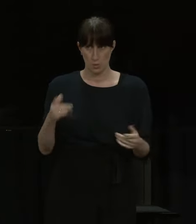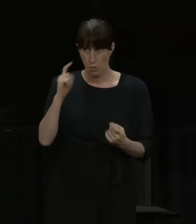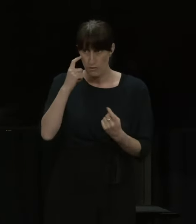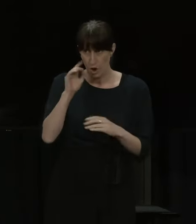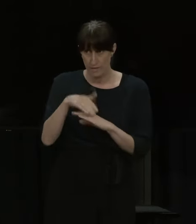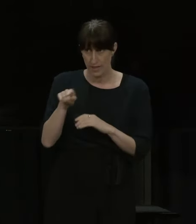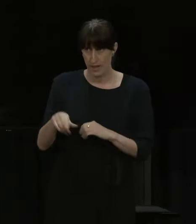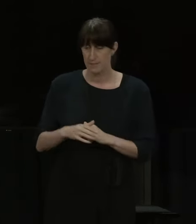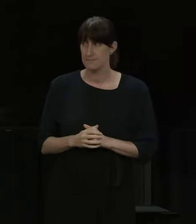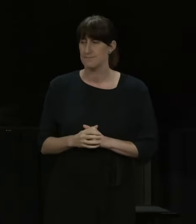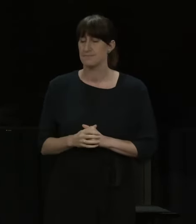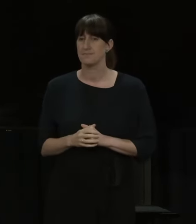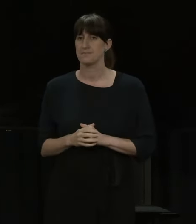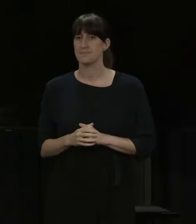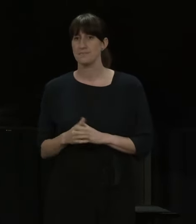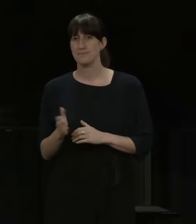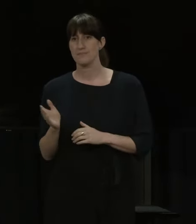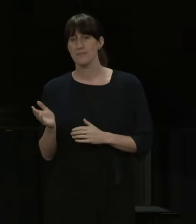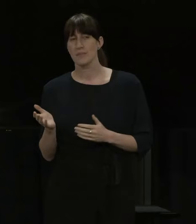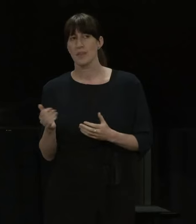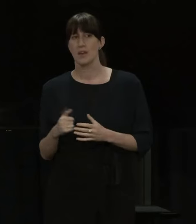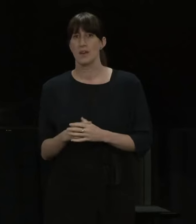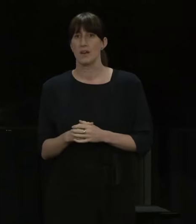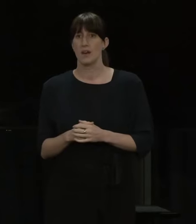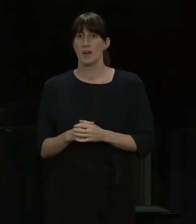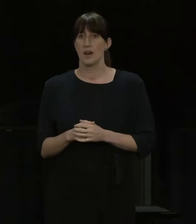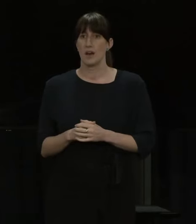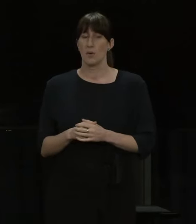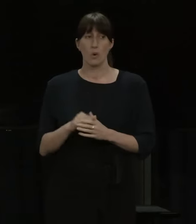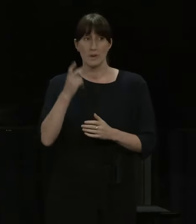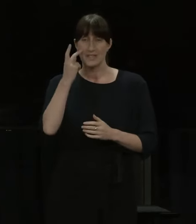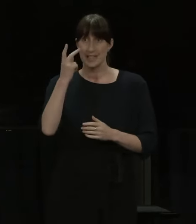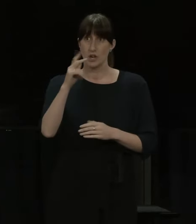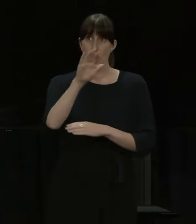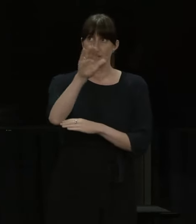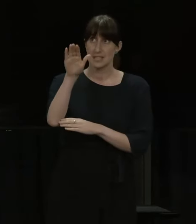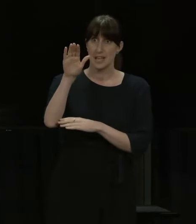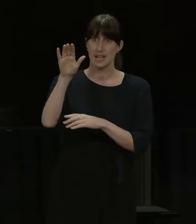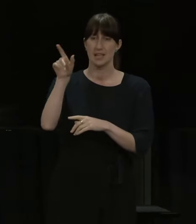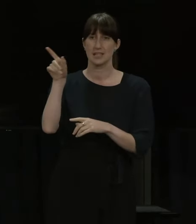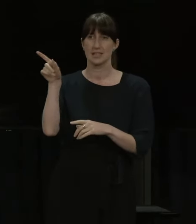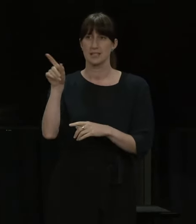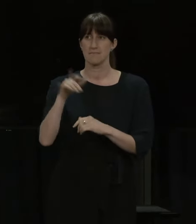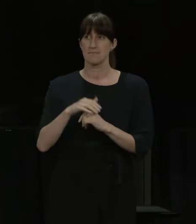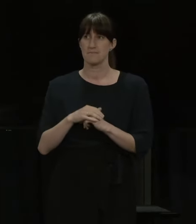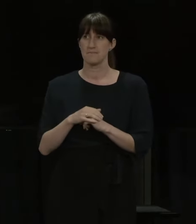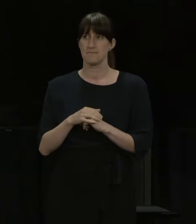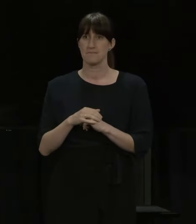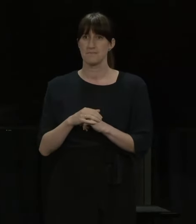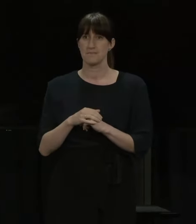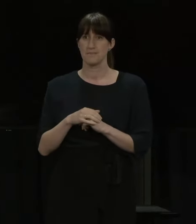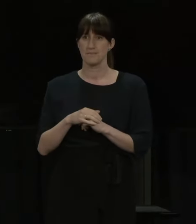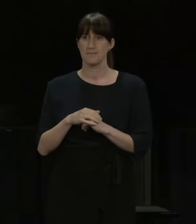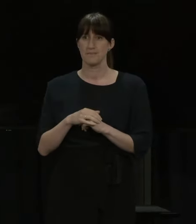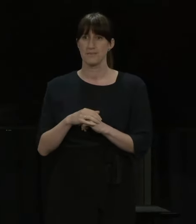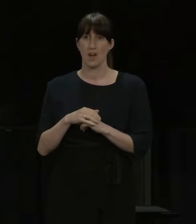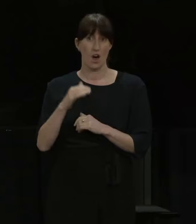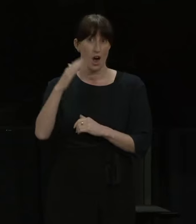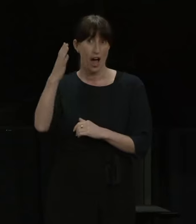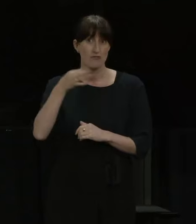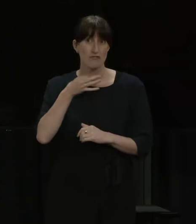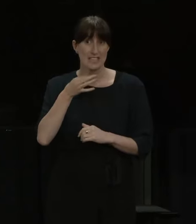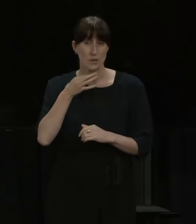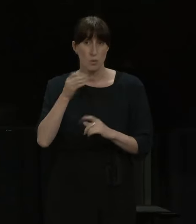very aware that around the world, one of the big trigger points or the big risk points is heading back into winter.